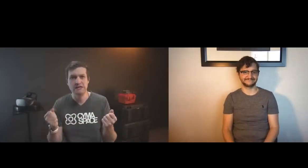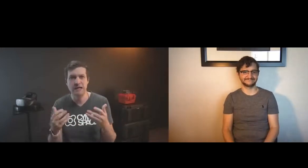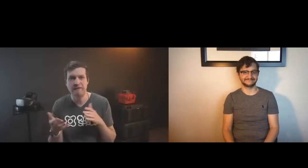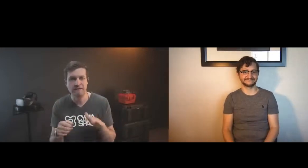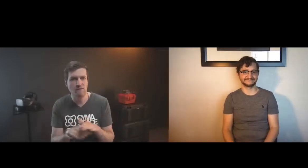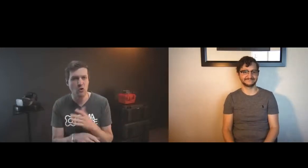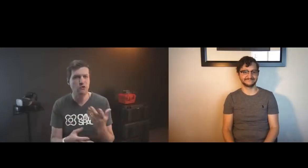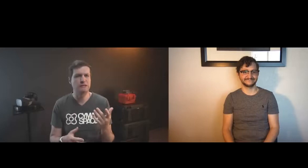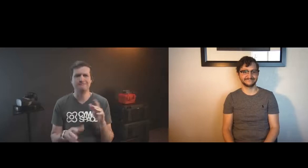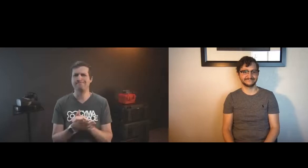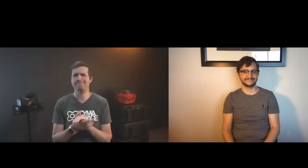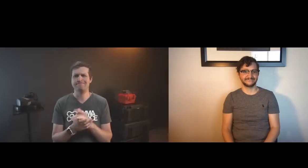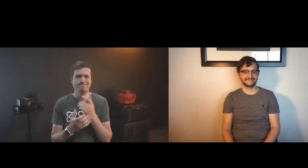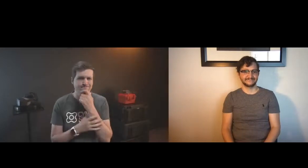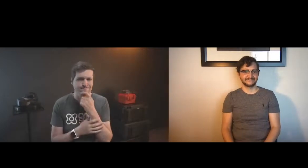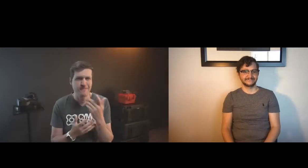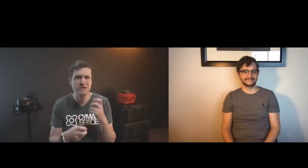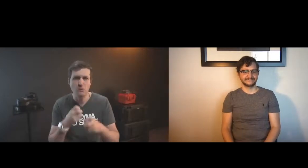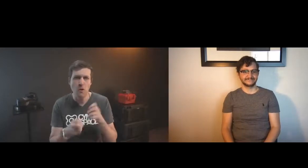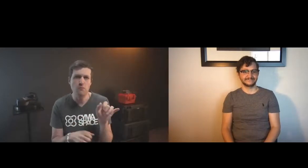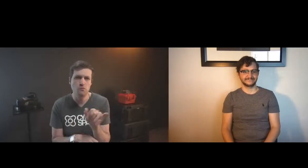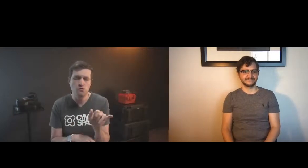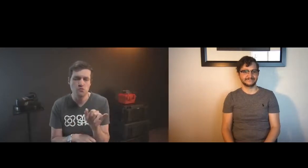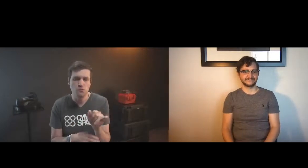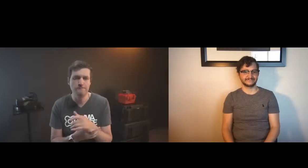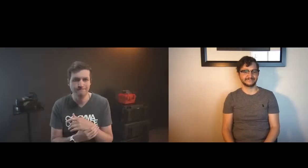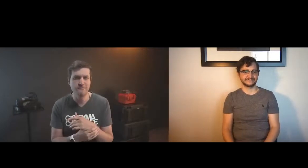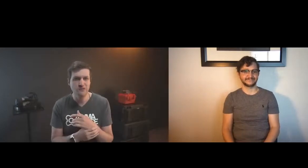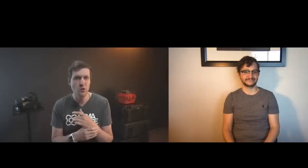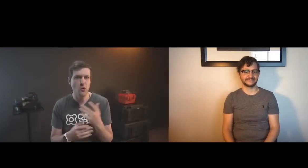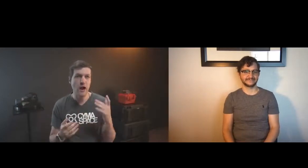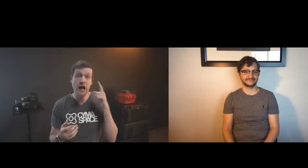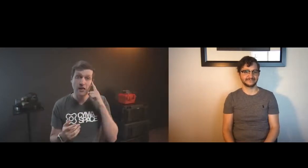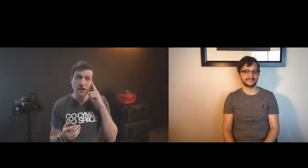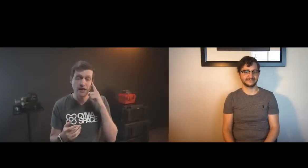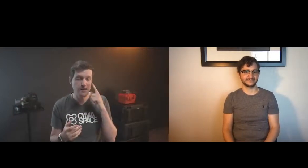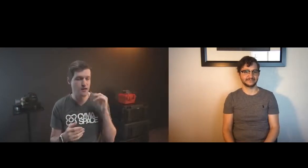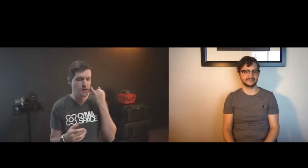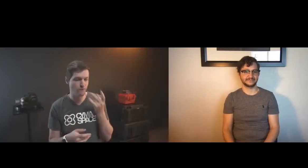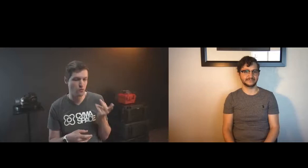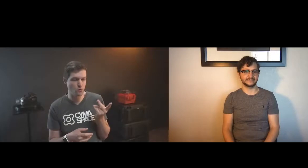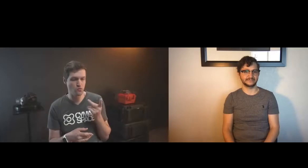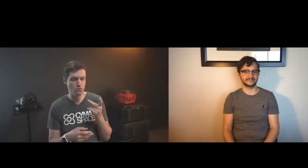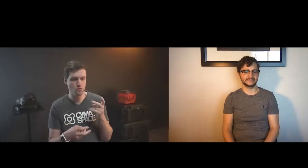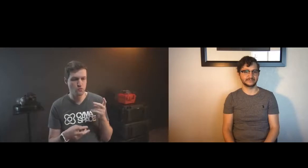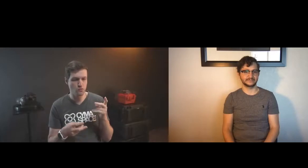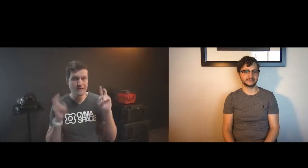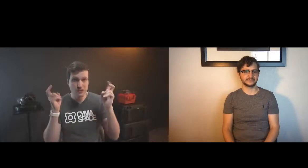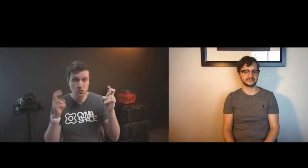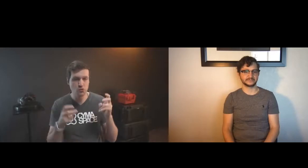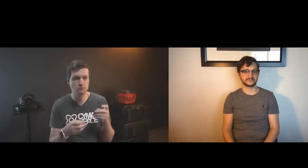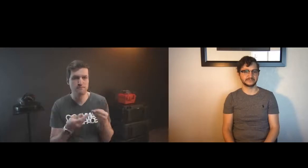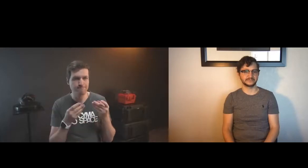these different peripherals exactly so that's another usability problem too